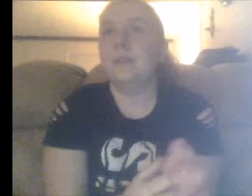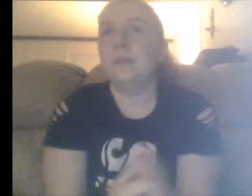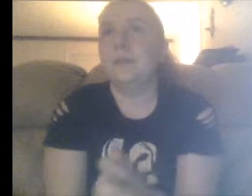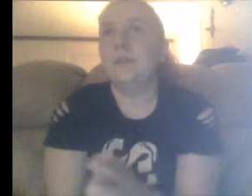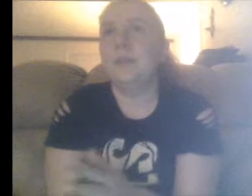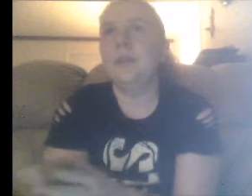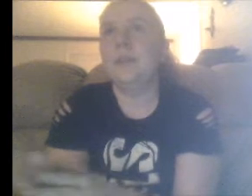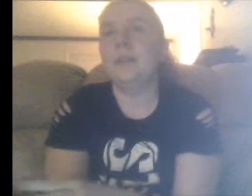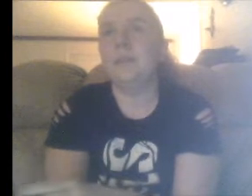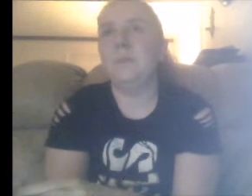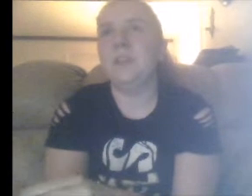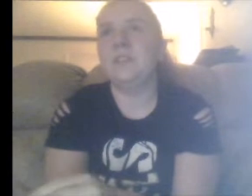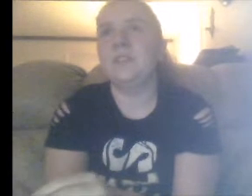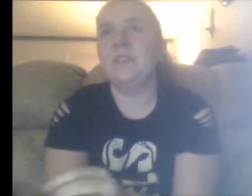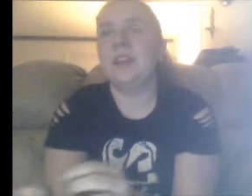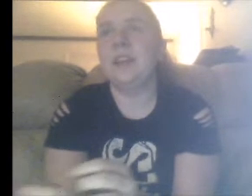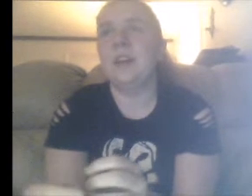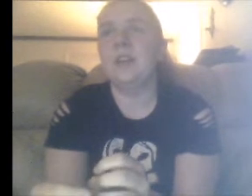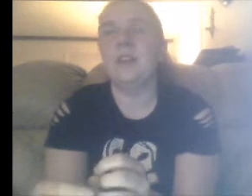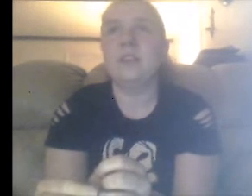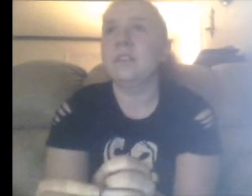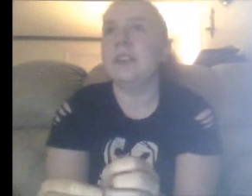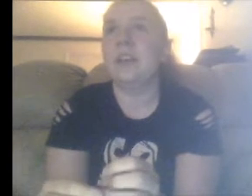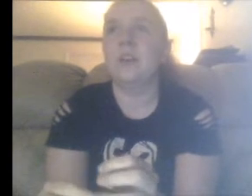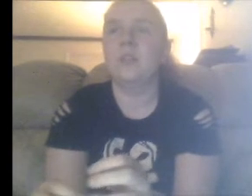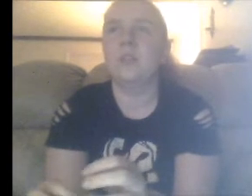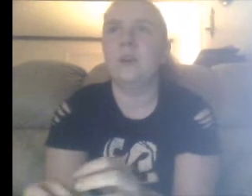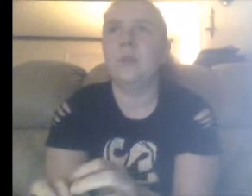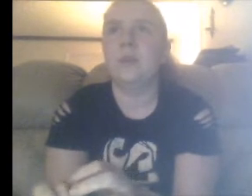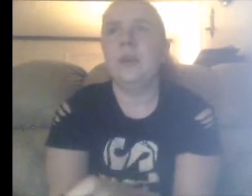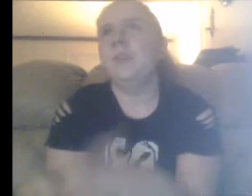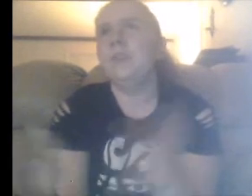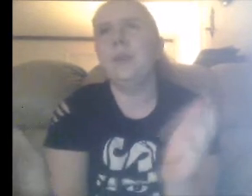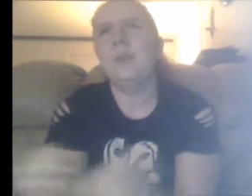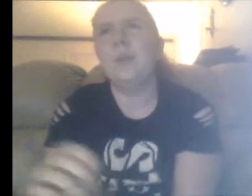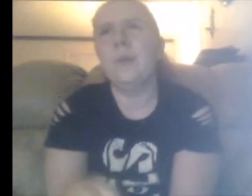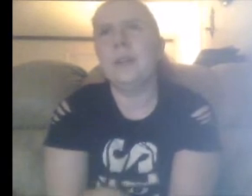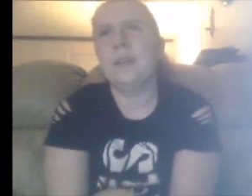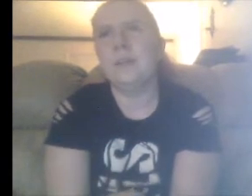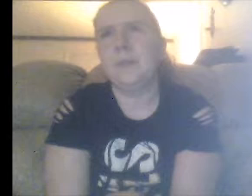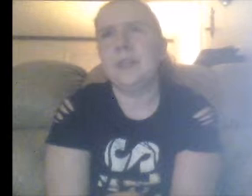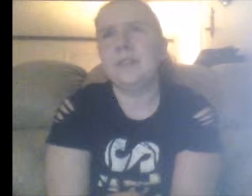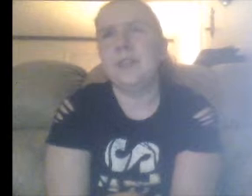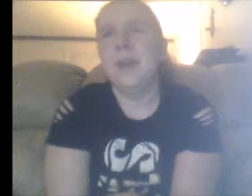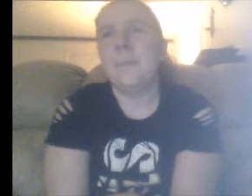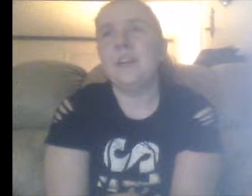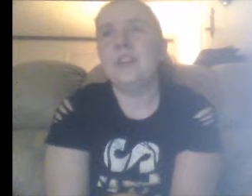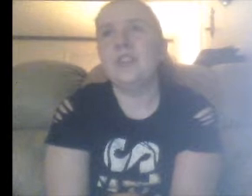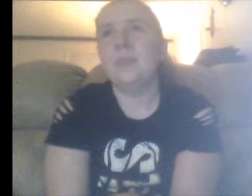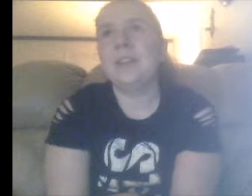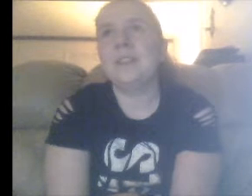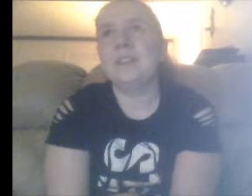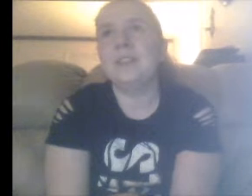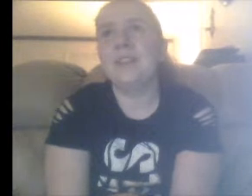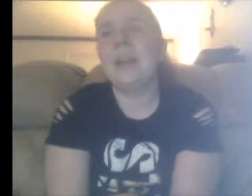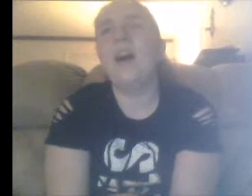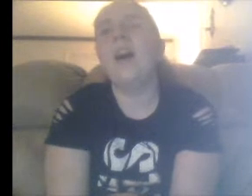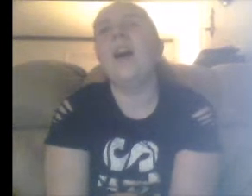Look at Alexa Bliss standing on, like sitting on her throne. Do it all you want, Alexa Bliss, but you just wait till Sunday. Oh